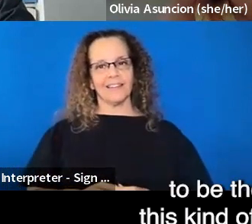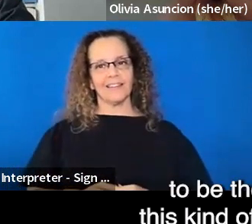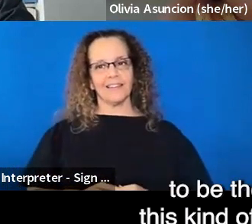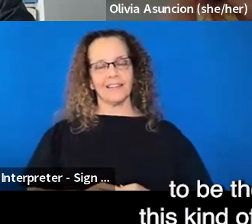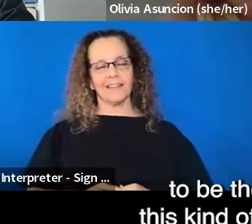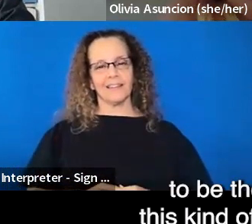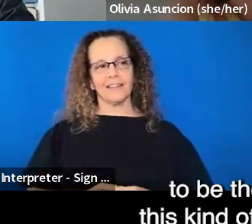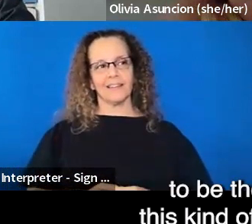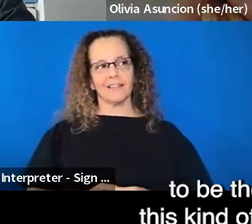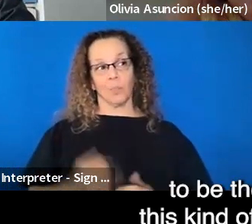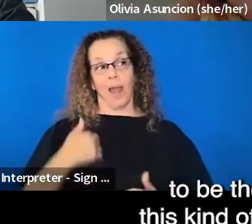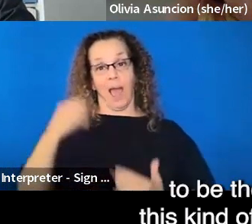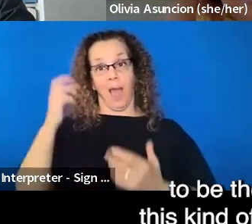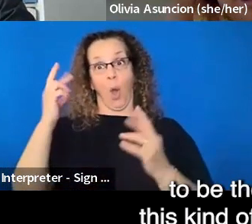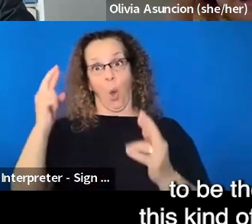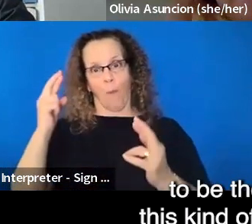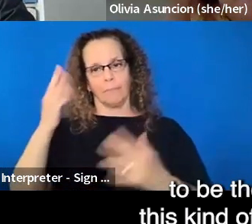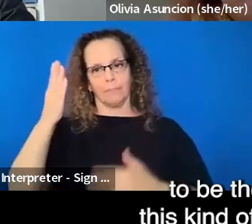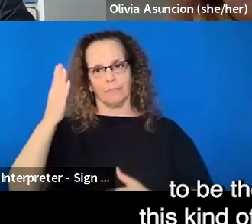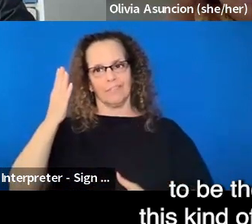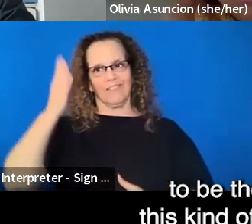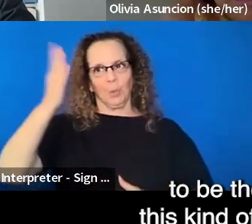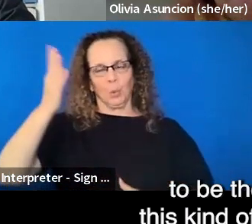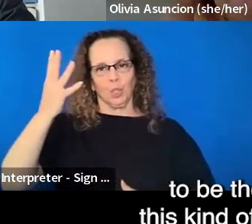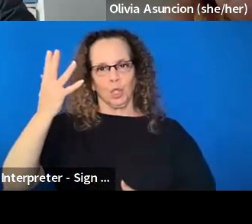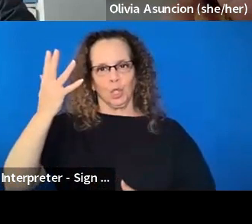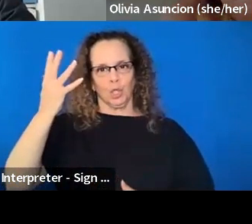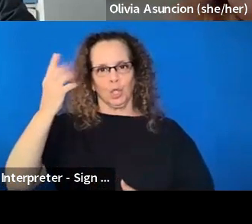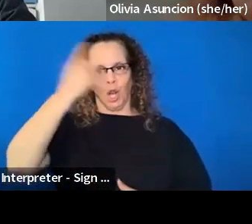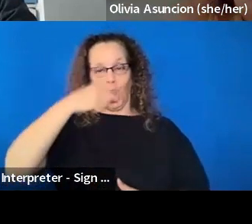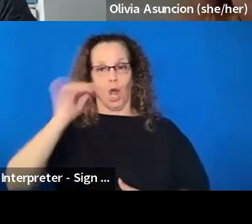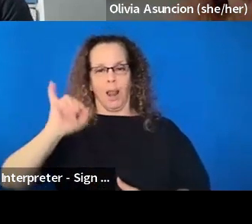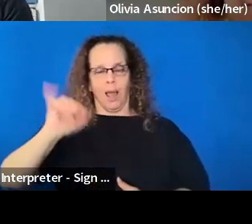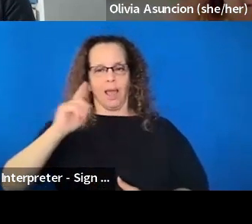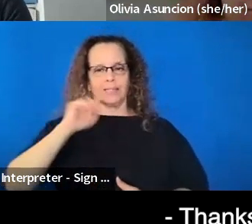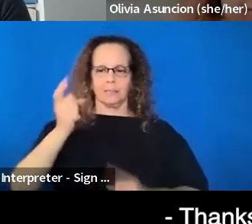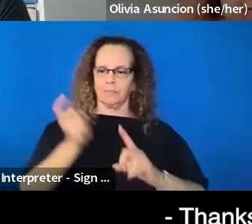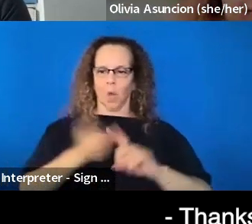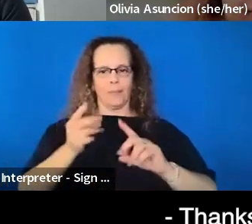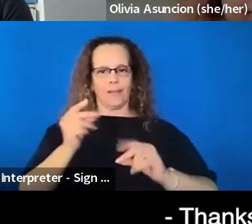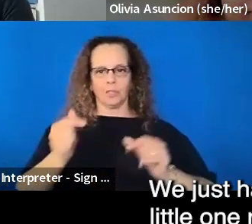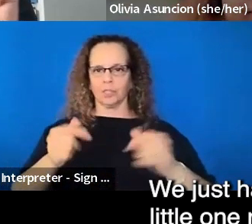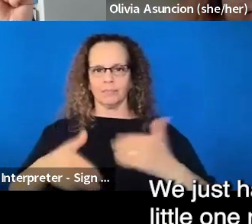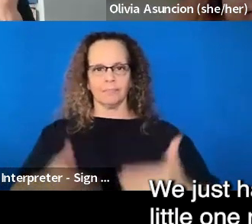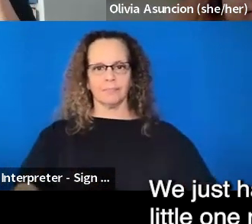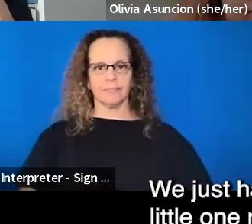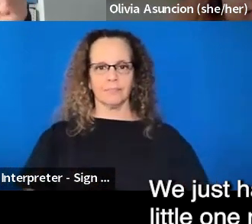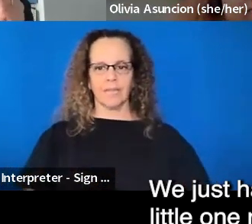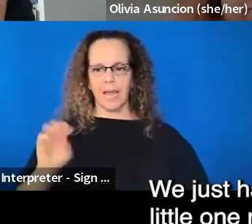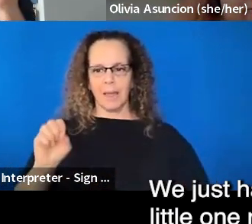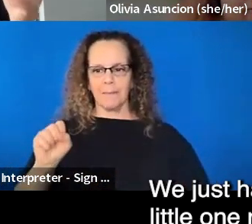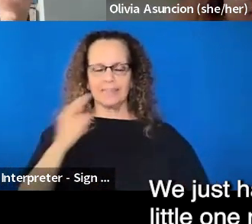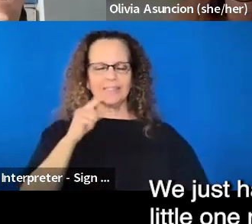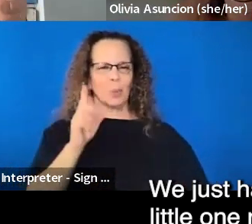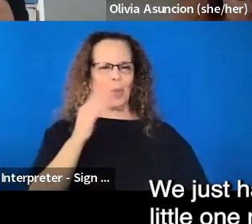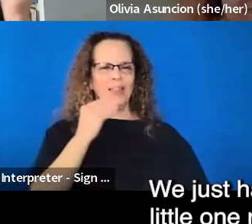hope to be the future of this kind of, um, automation. Um, thanks so much. We just have, we're